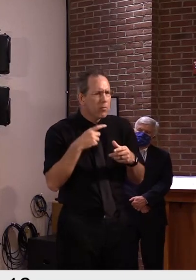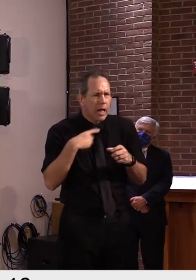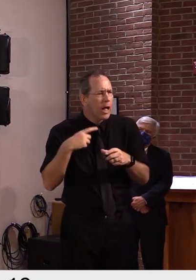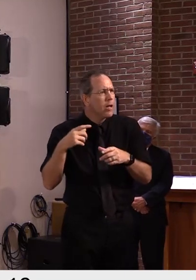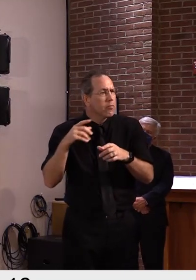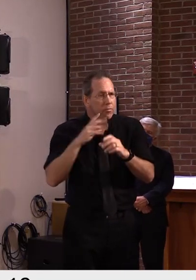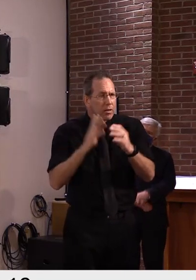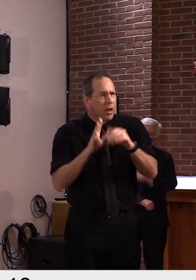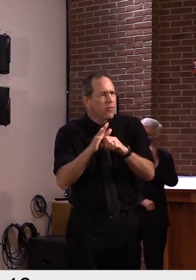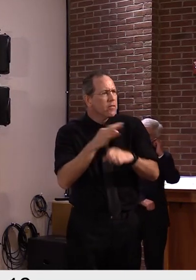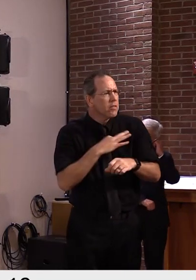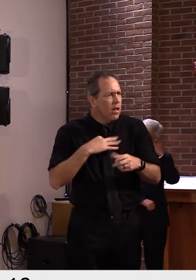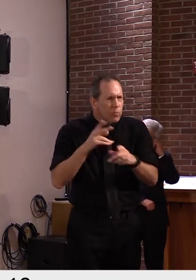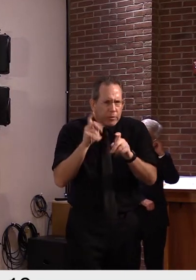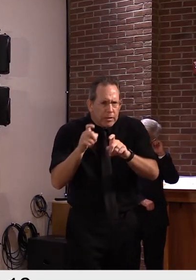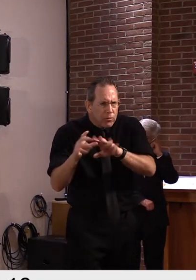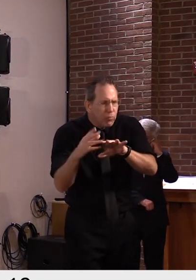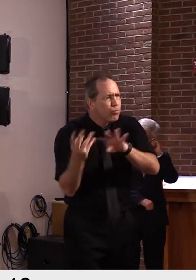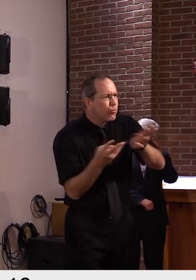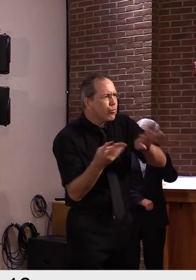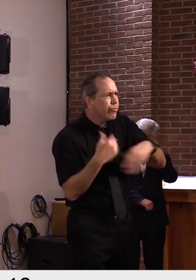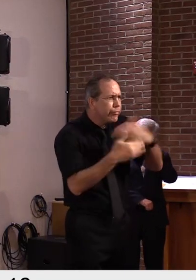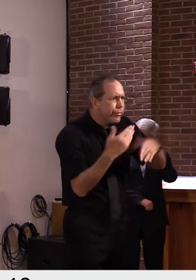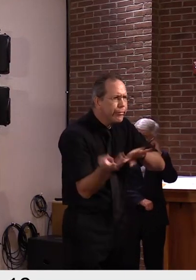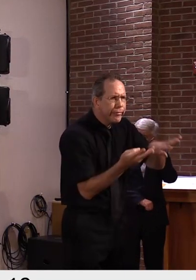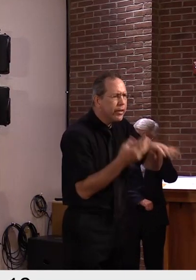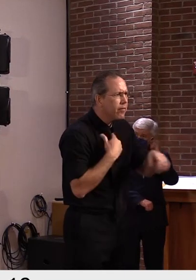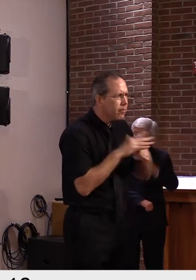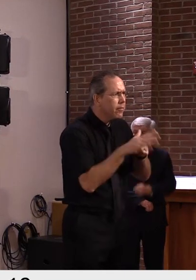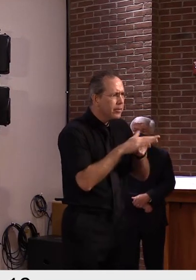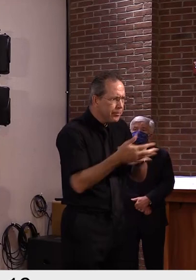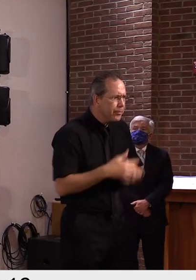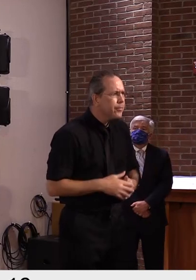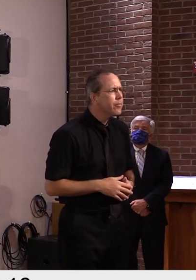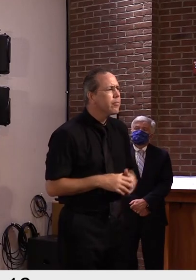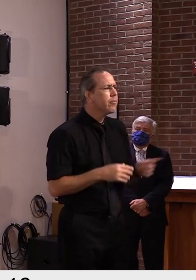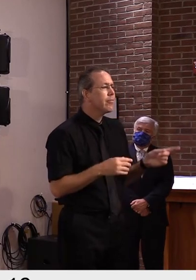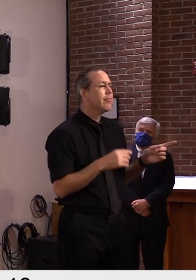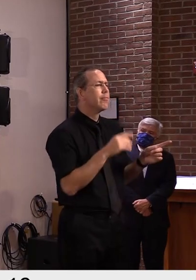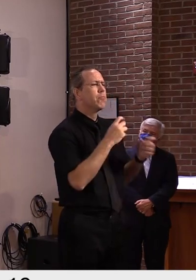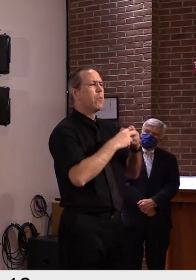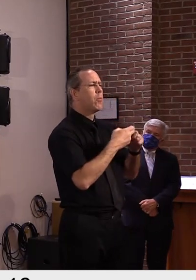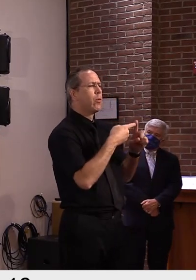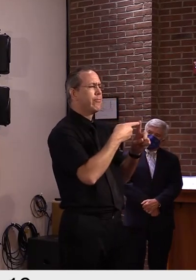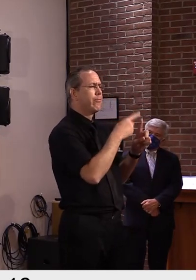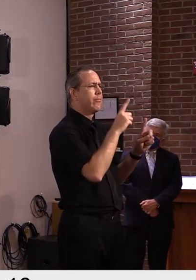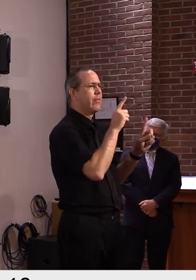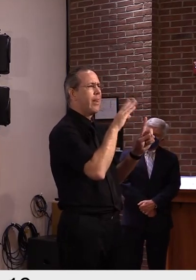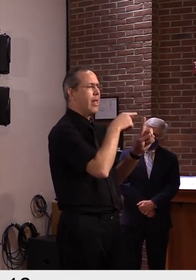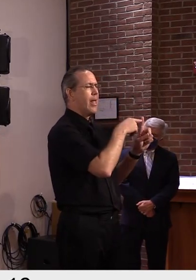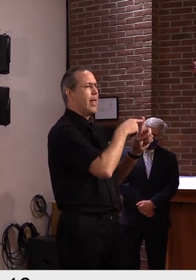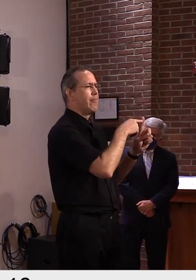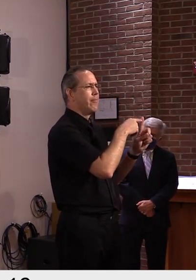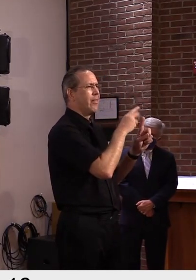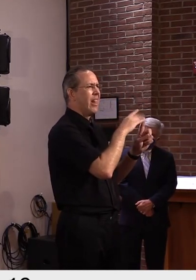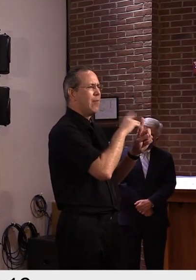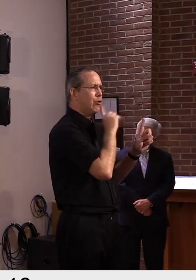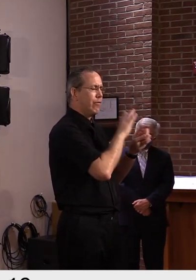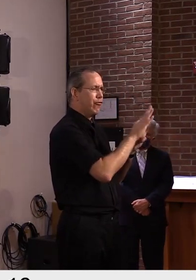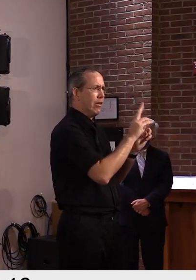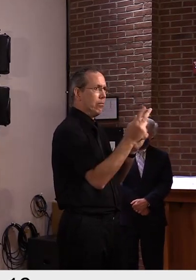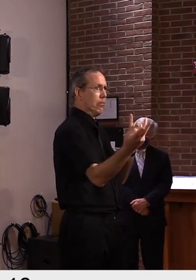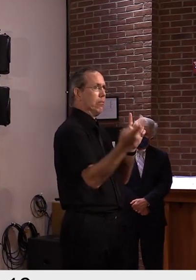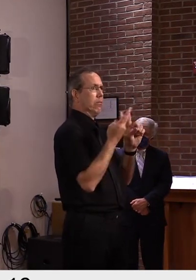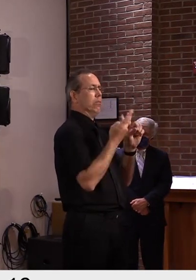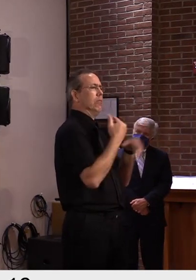result, uh, and the capacity to have labs process all of those. And we continue to be working hard in that arena,